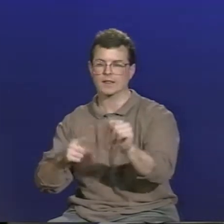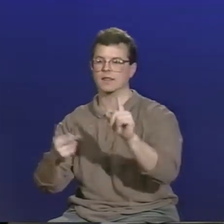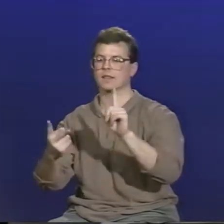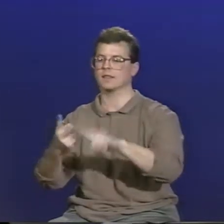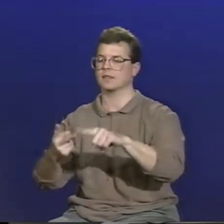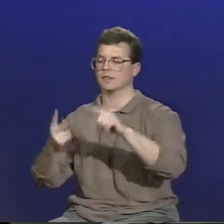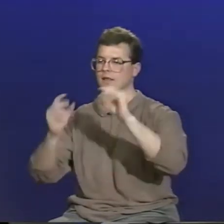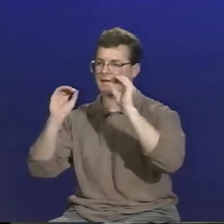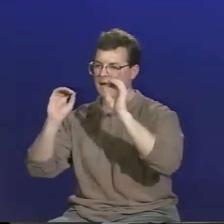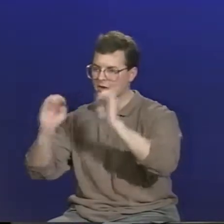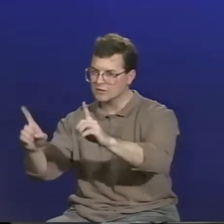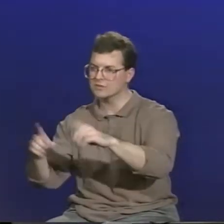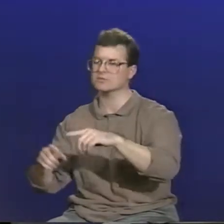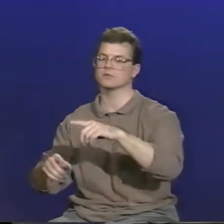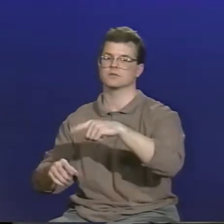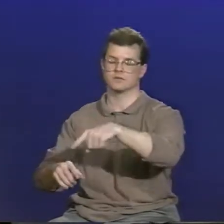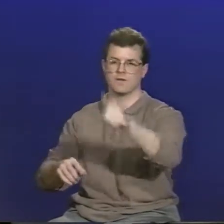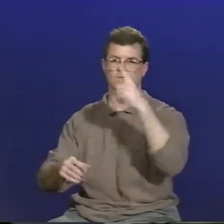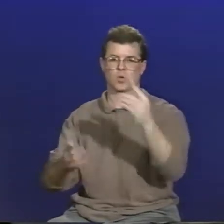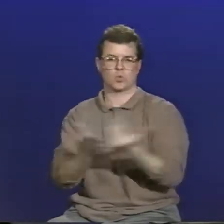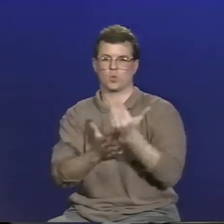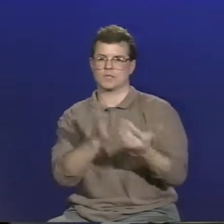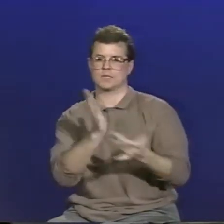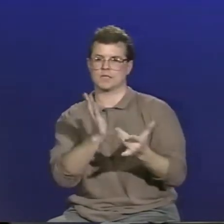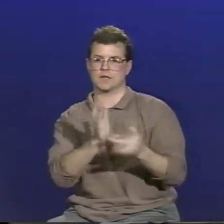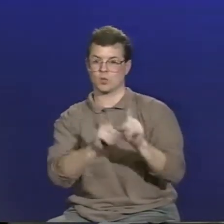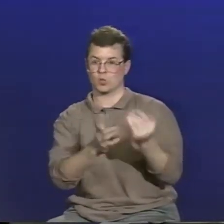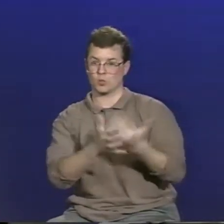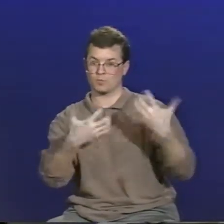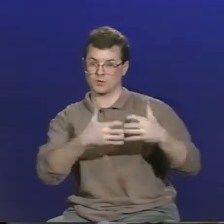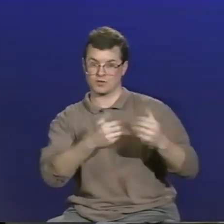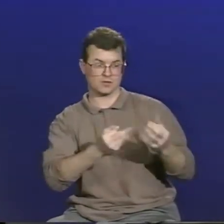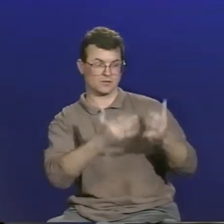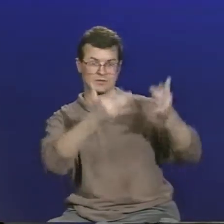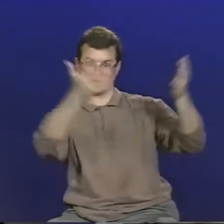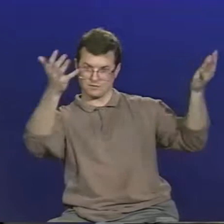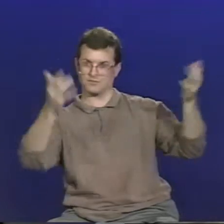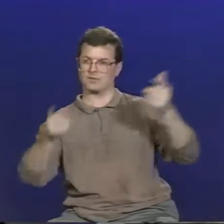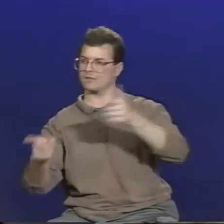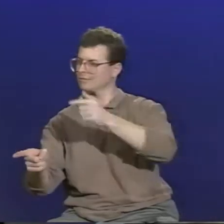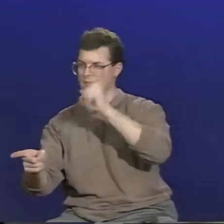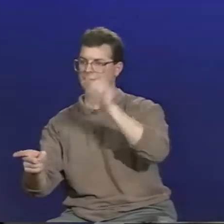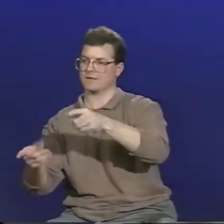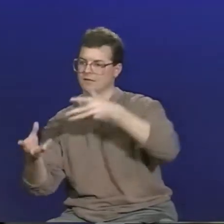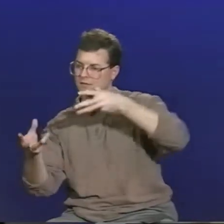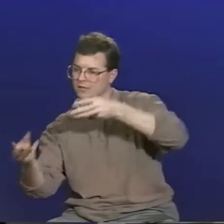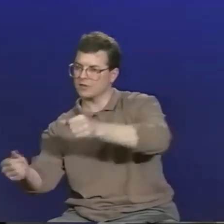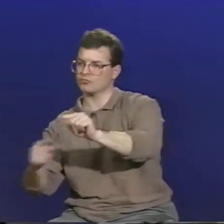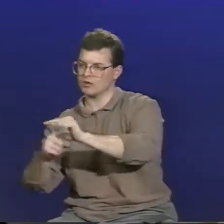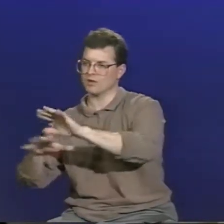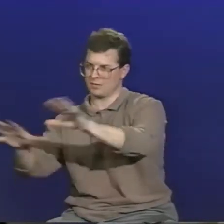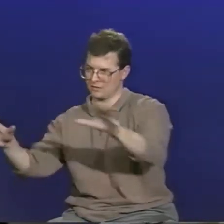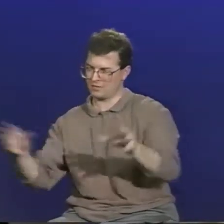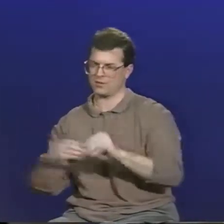who were required to send their employees to on-the-job training or training for new technology and so forth.